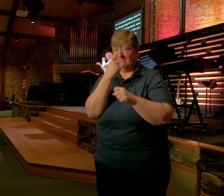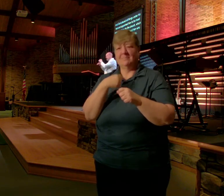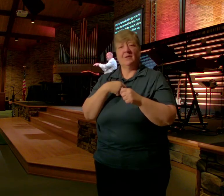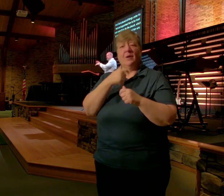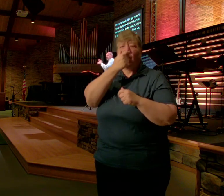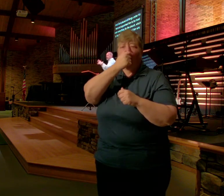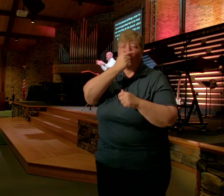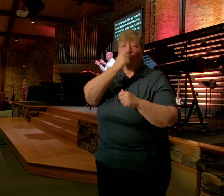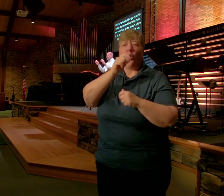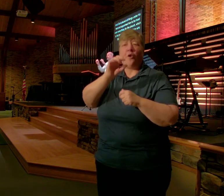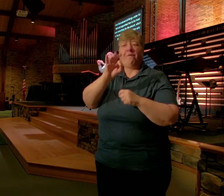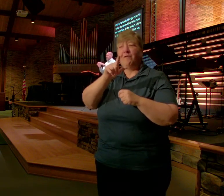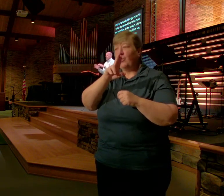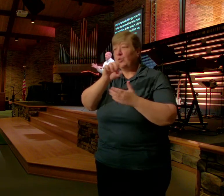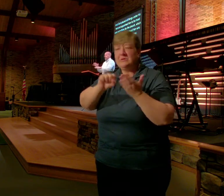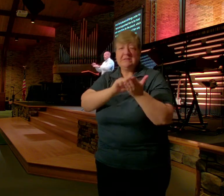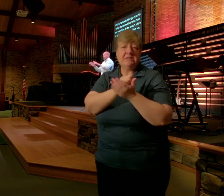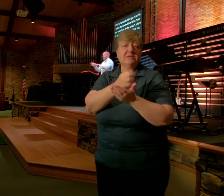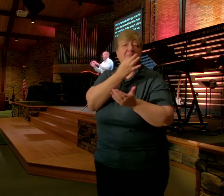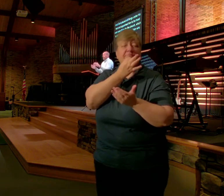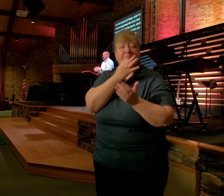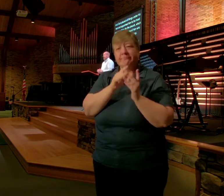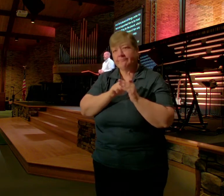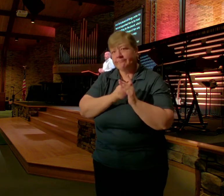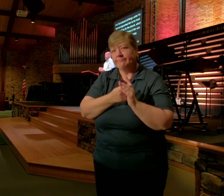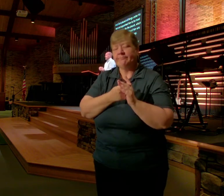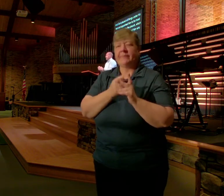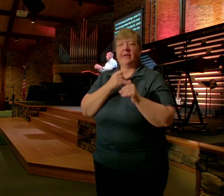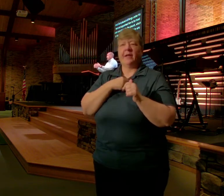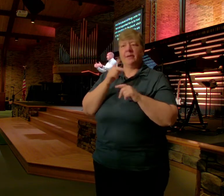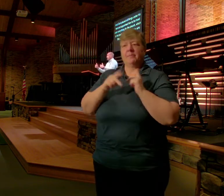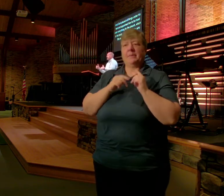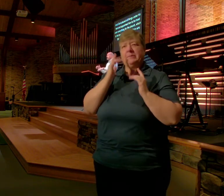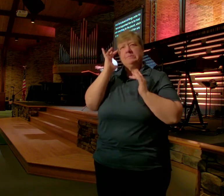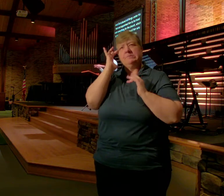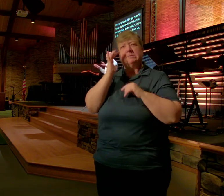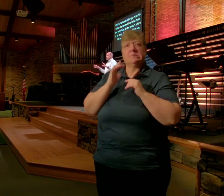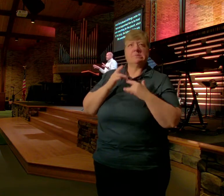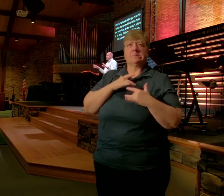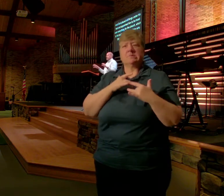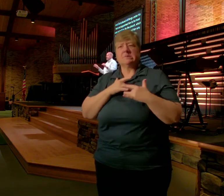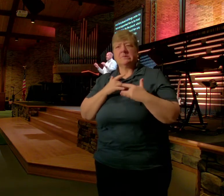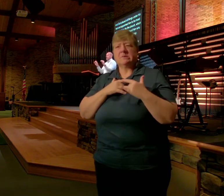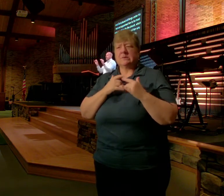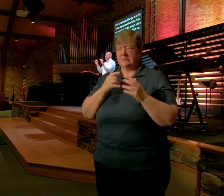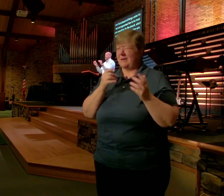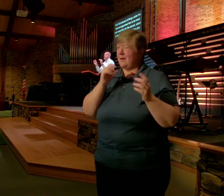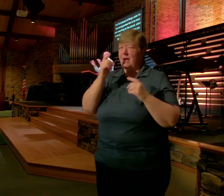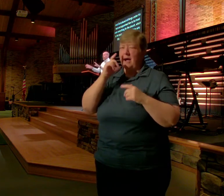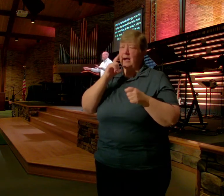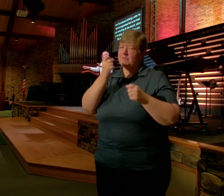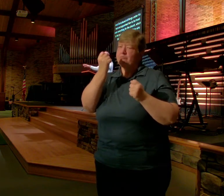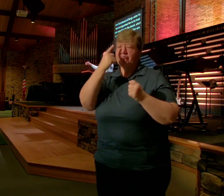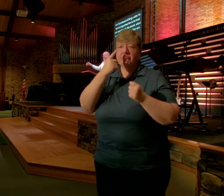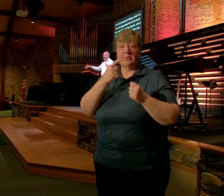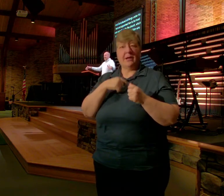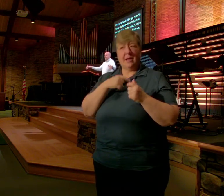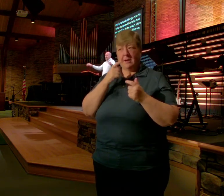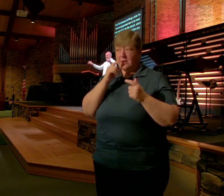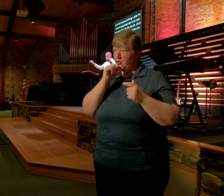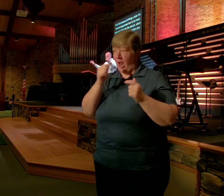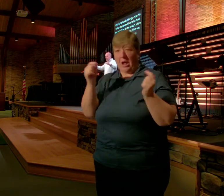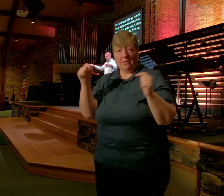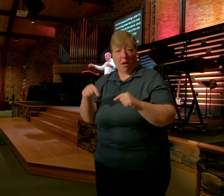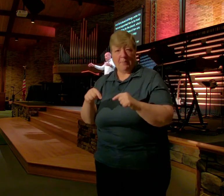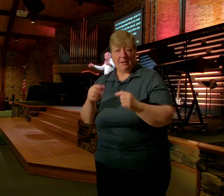flu season Starting up again You know When people have that To not come in Totally get that But if you're just Watching online